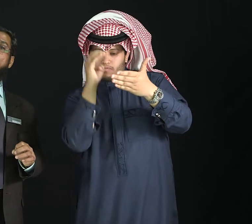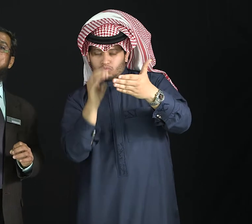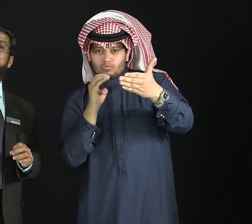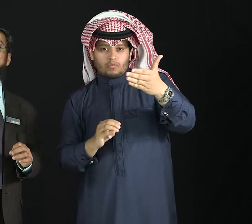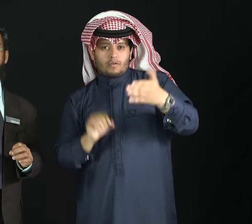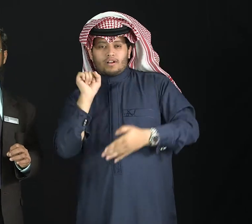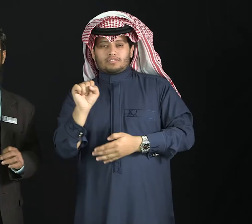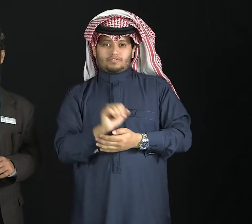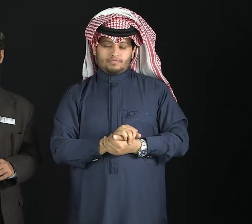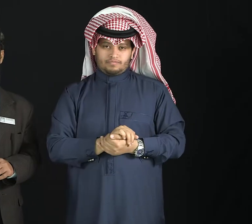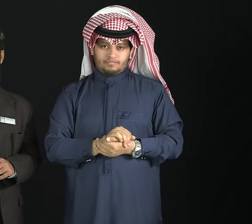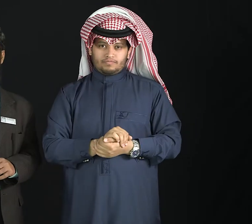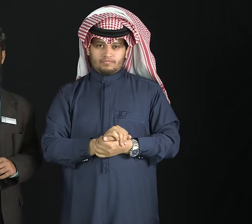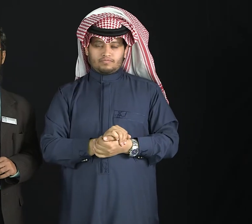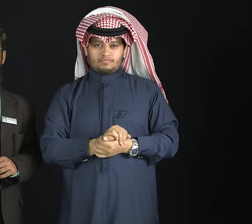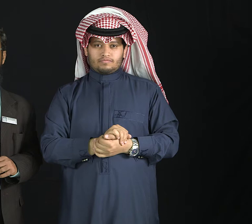from all the units.